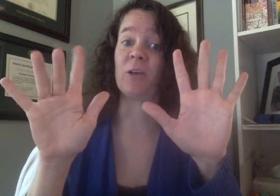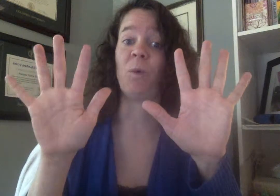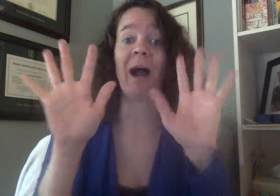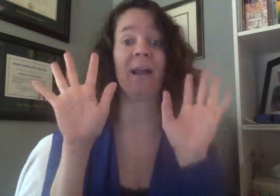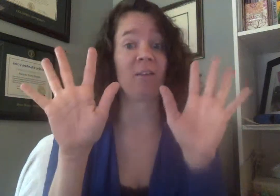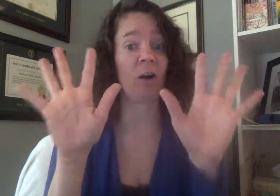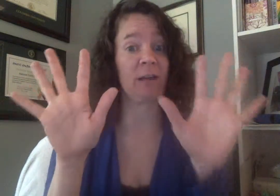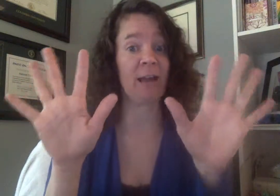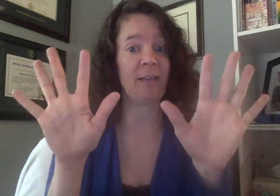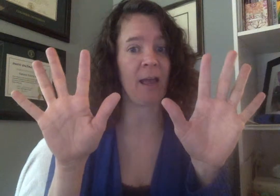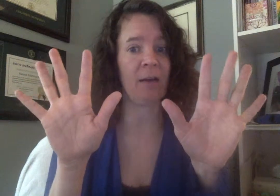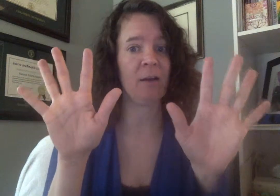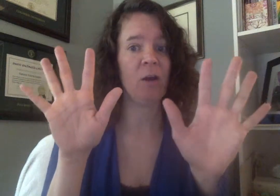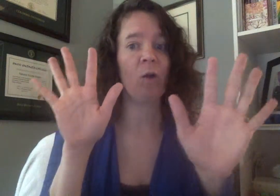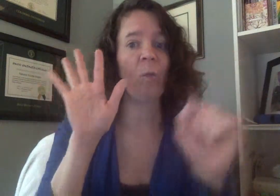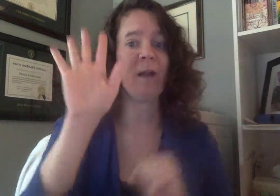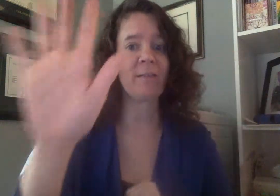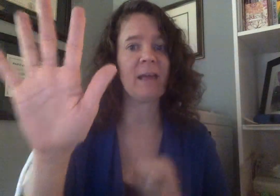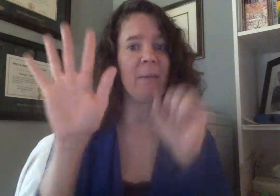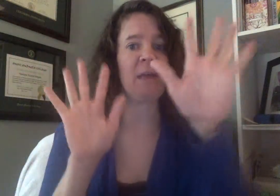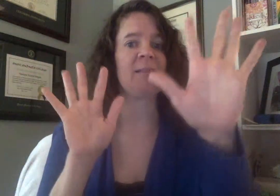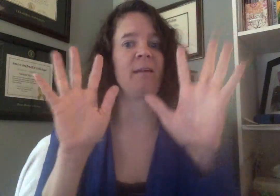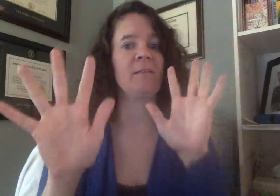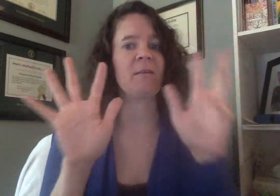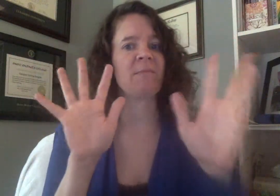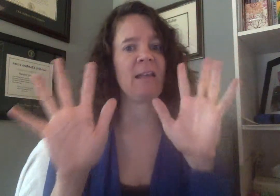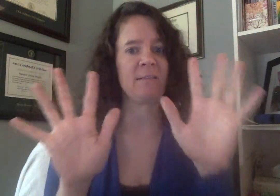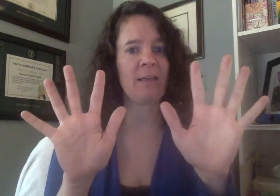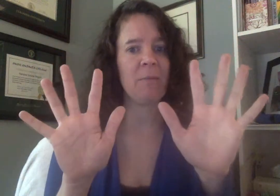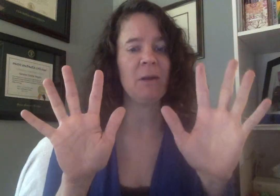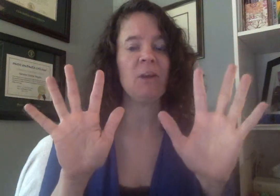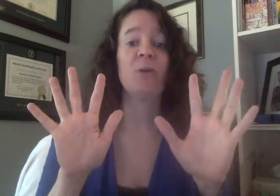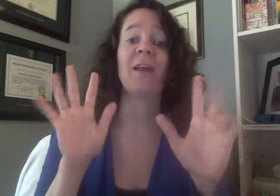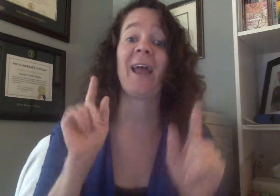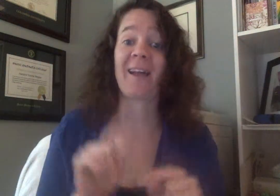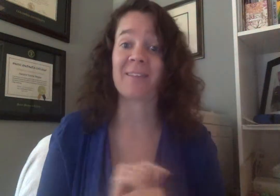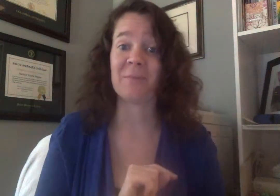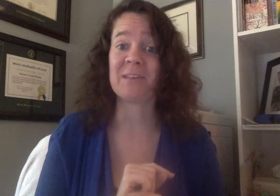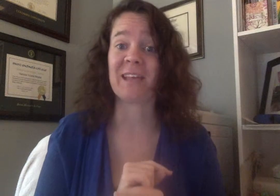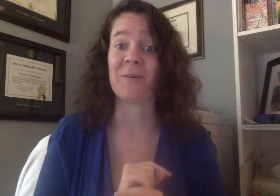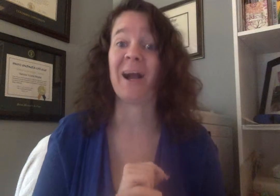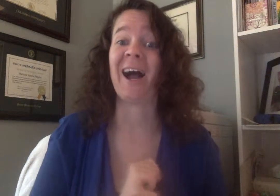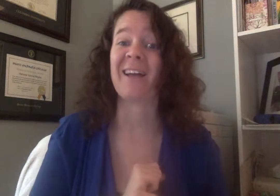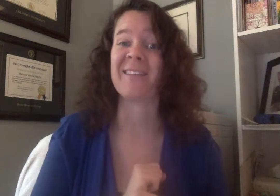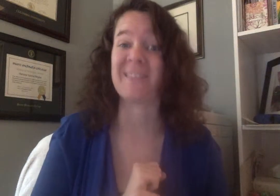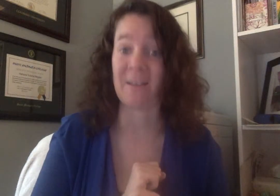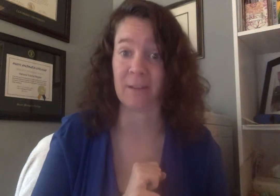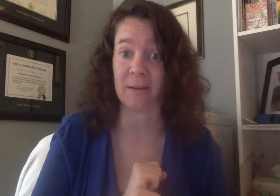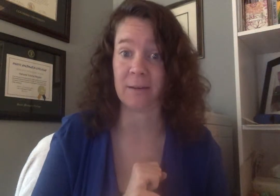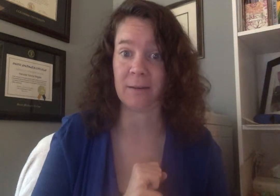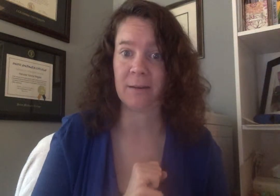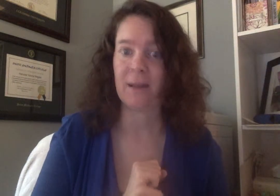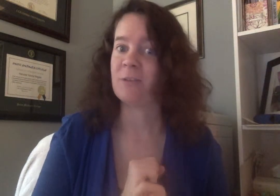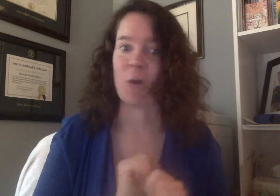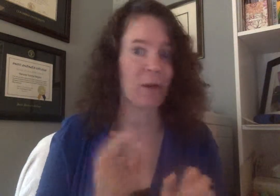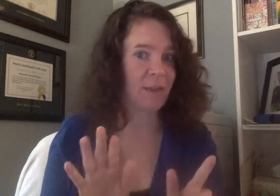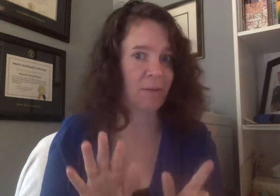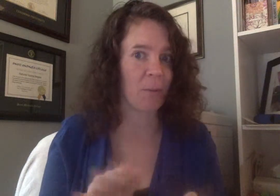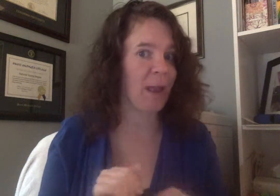you why it's called a high ten once that makes some sense to them you can ask them to give you a high seven don't give them away